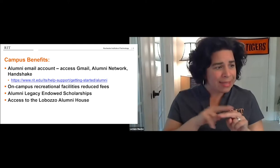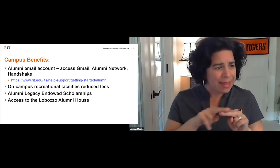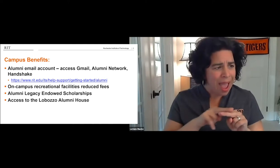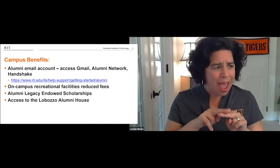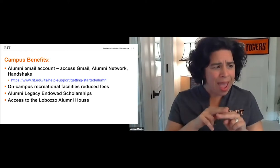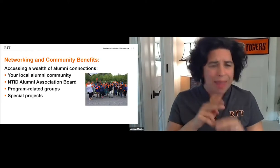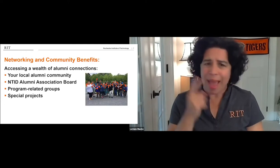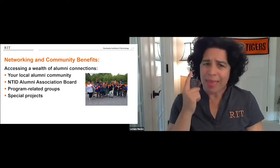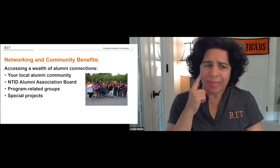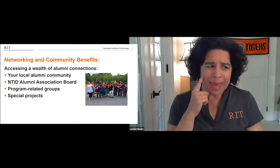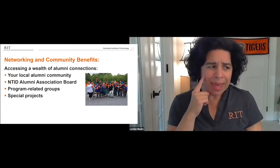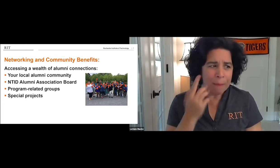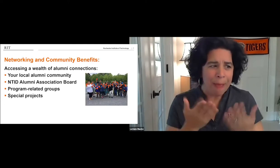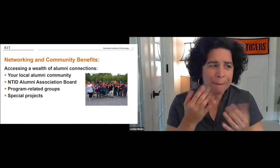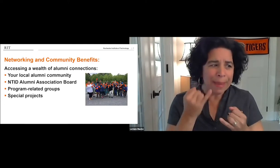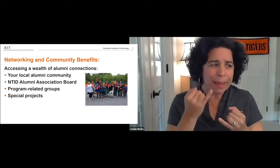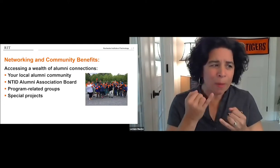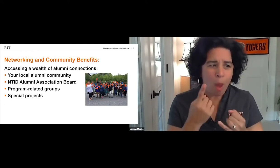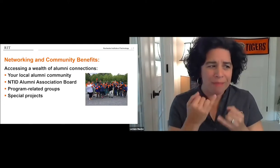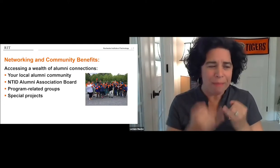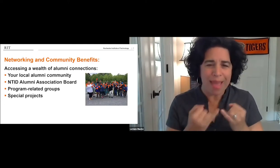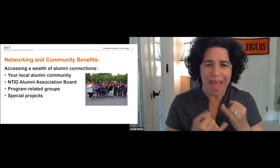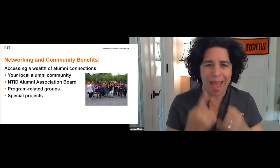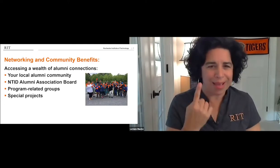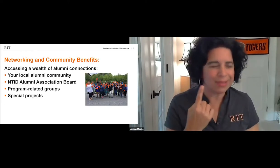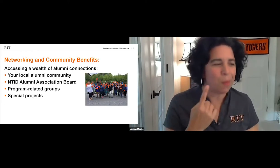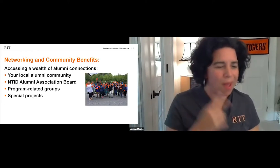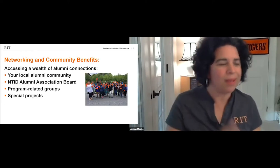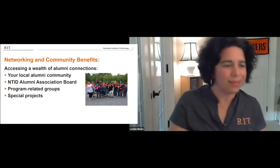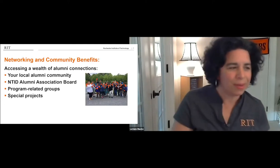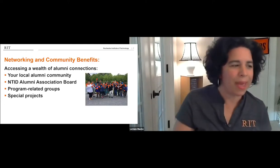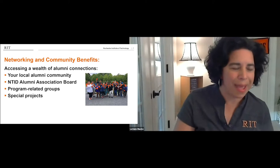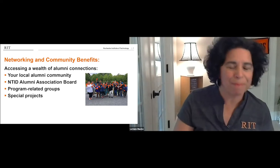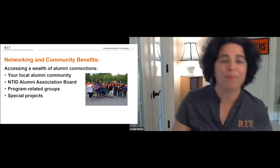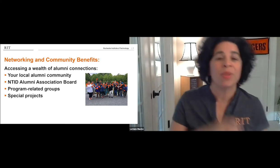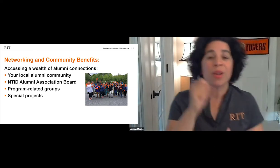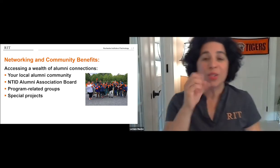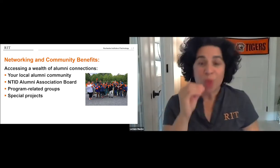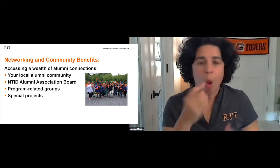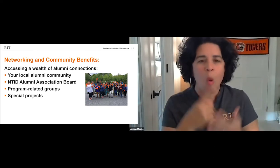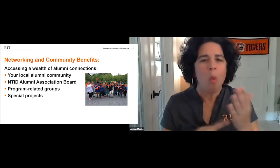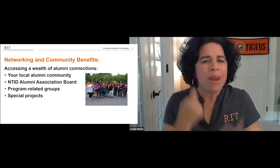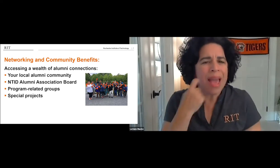support. Next slide. I think this might be one of my last ones, if not my last one.